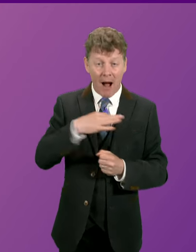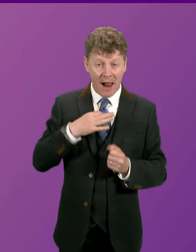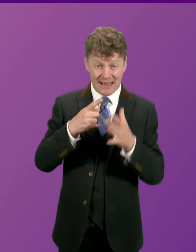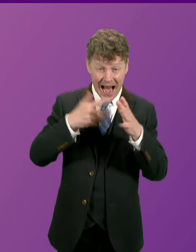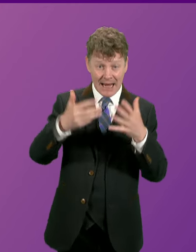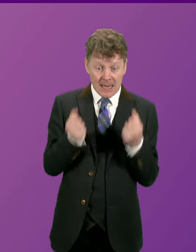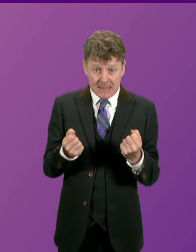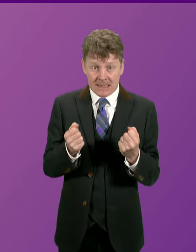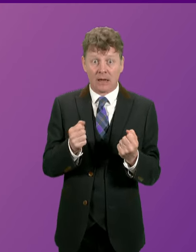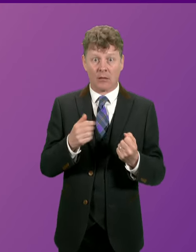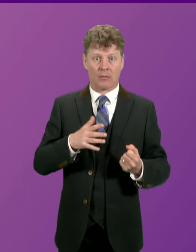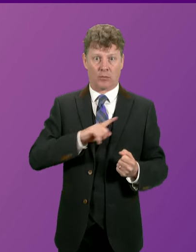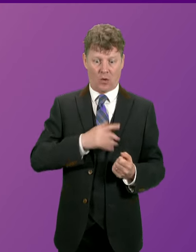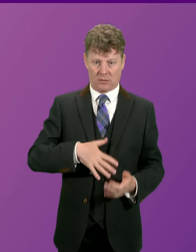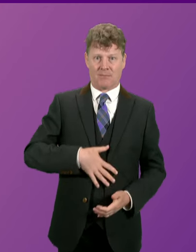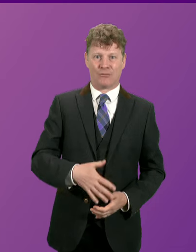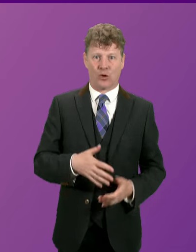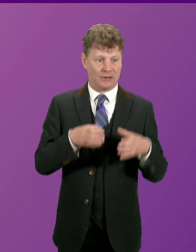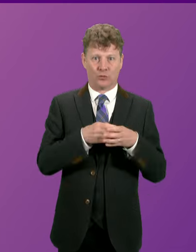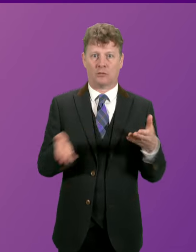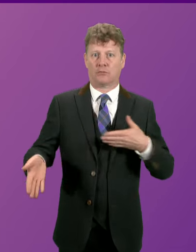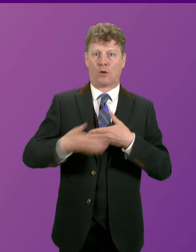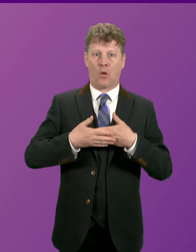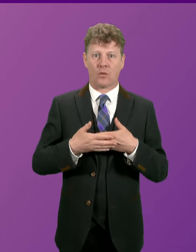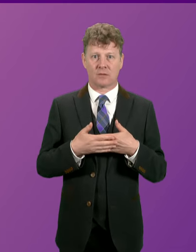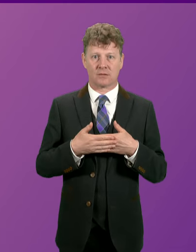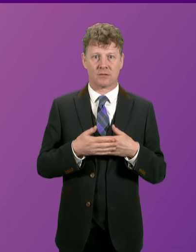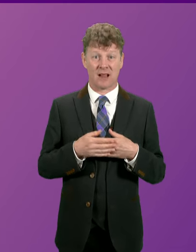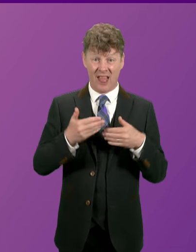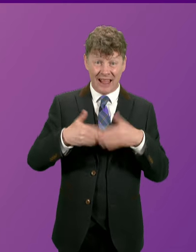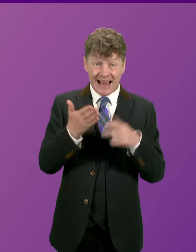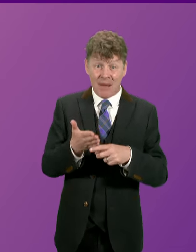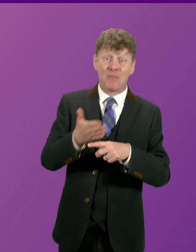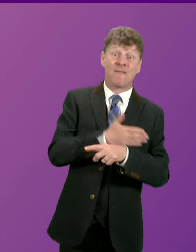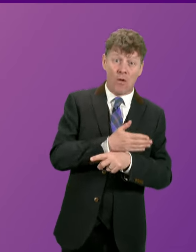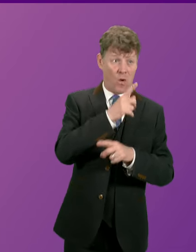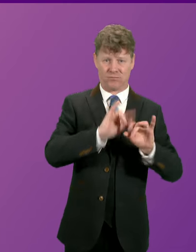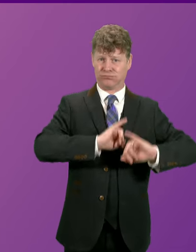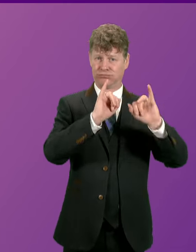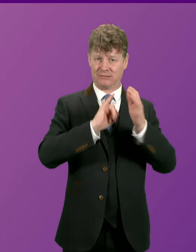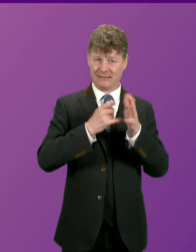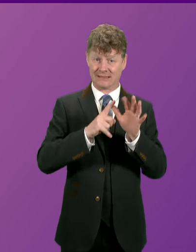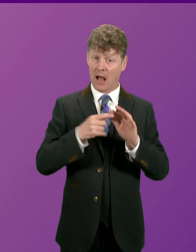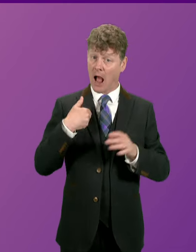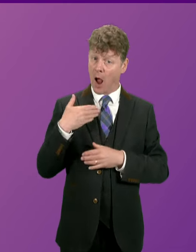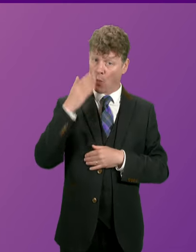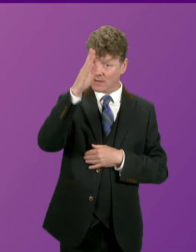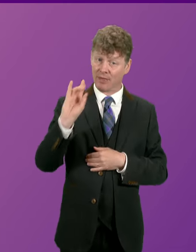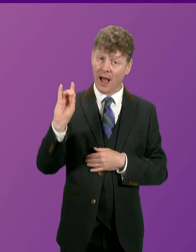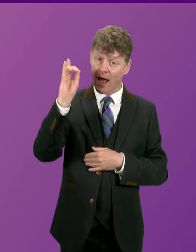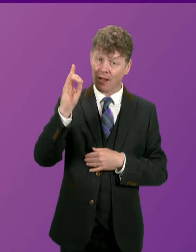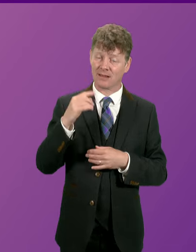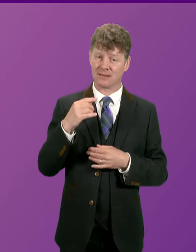local maternity unit in Caithness was closed. The day before the emergency on Sky, I was in the Highlands. I called on the new First Minister